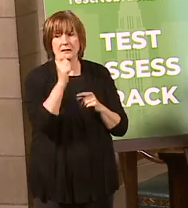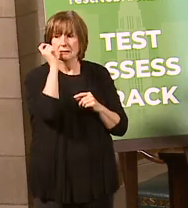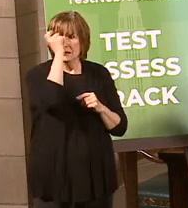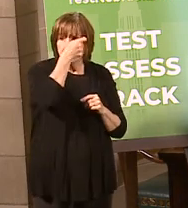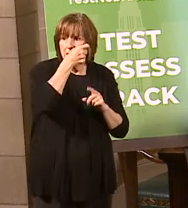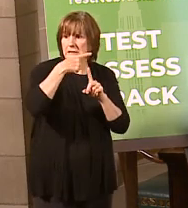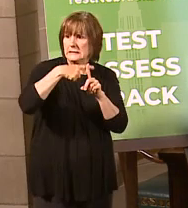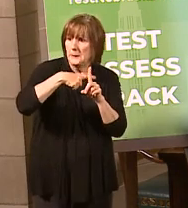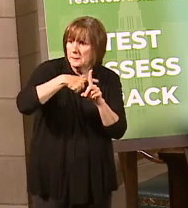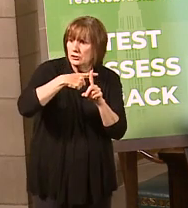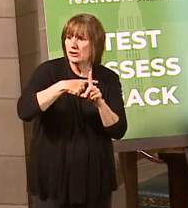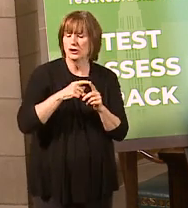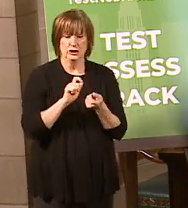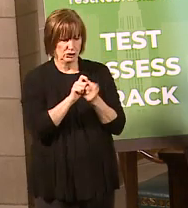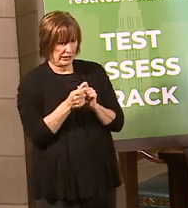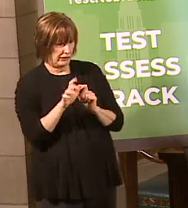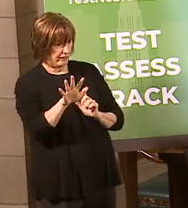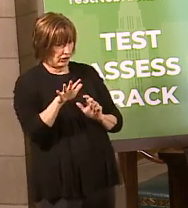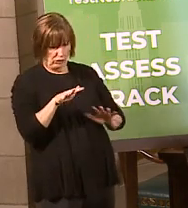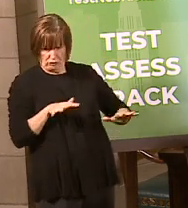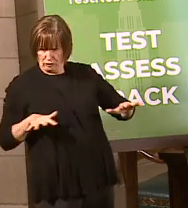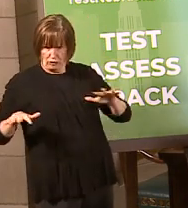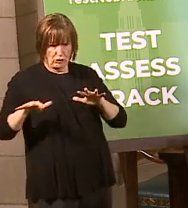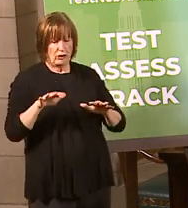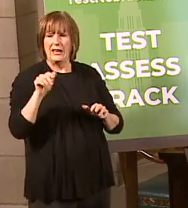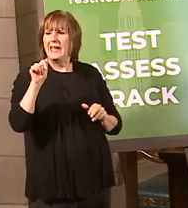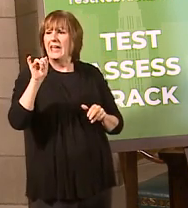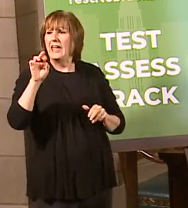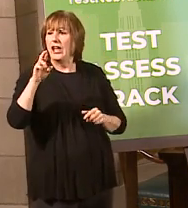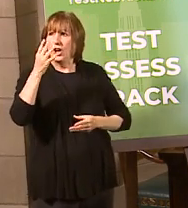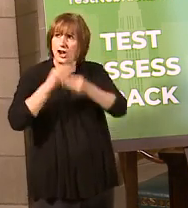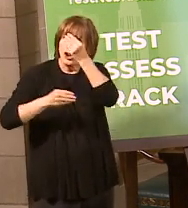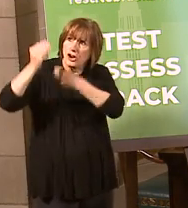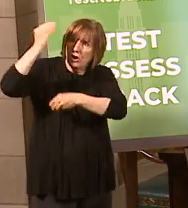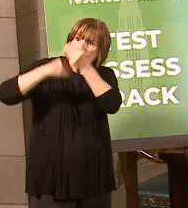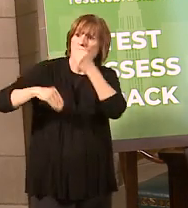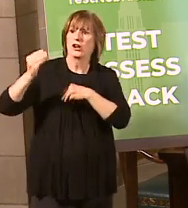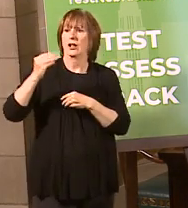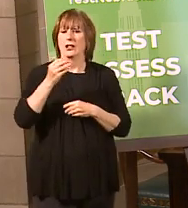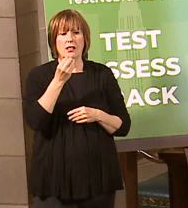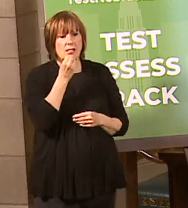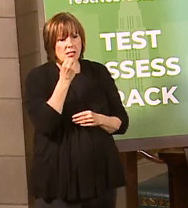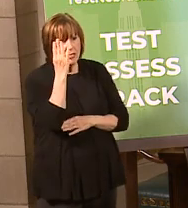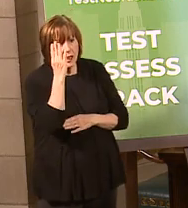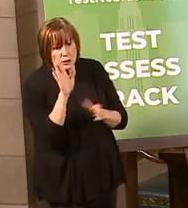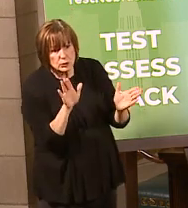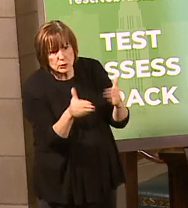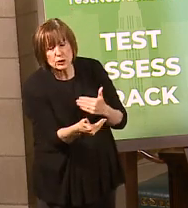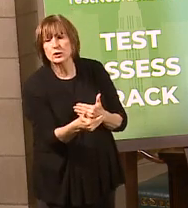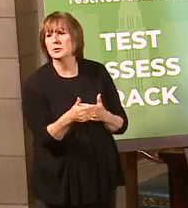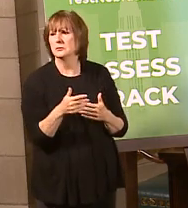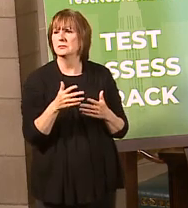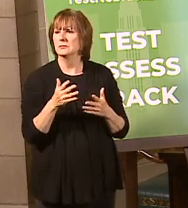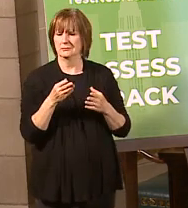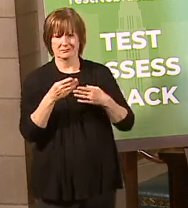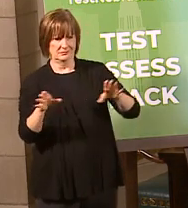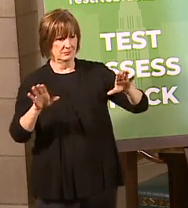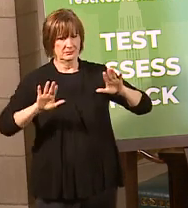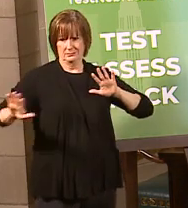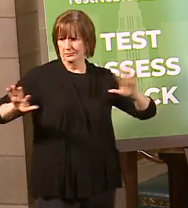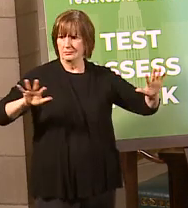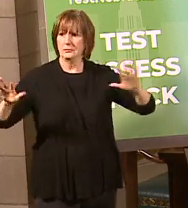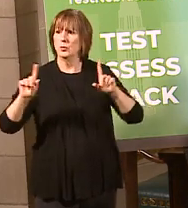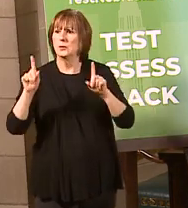looking at how they can change the layout, their air handling conditions, lunch rooms, all those places, you know, breaking up those places where people can